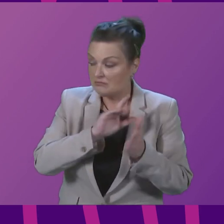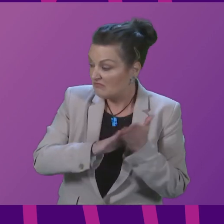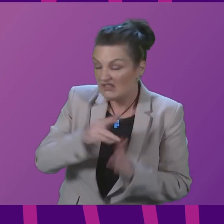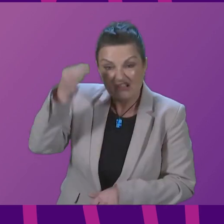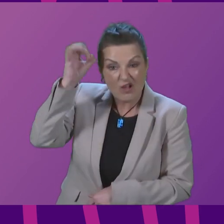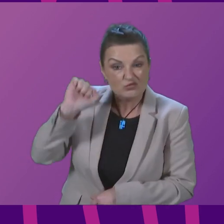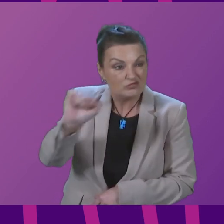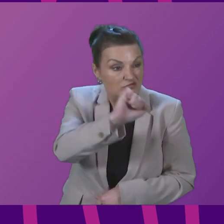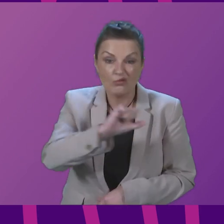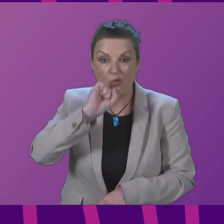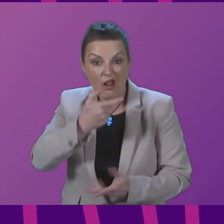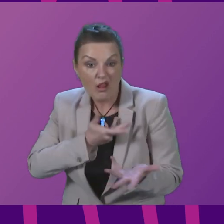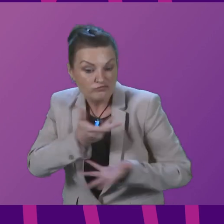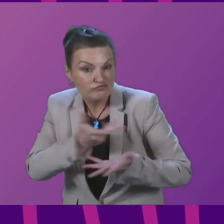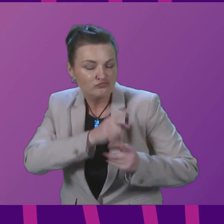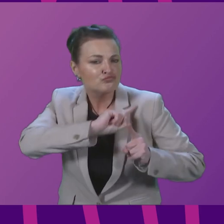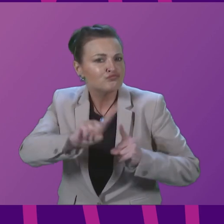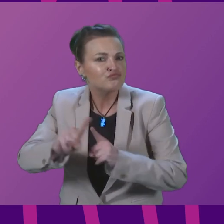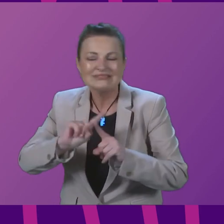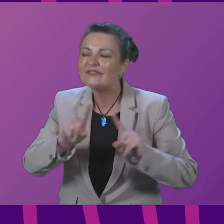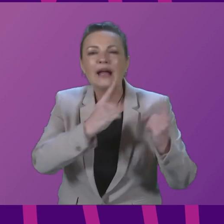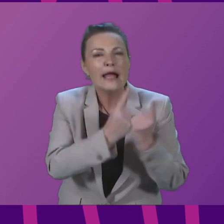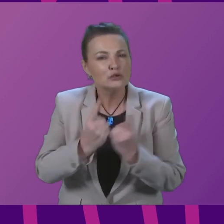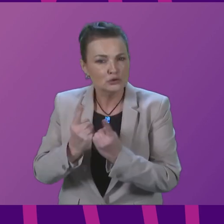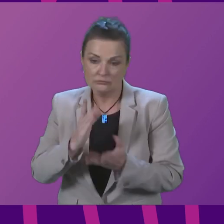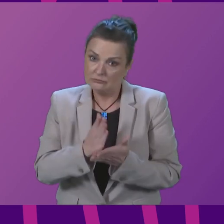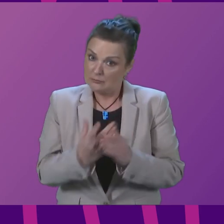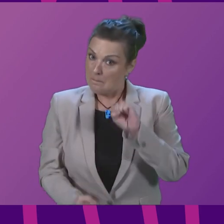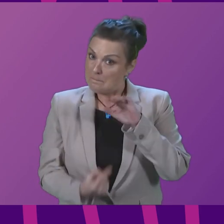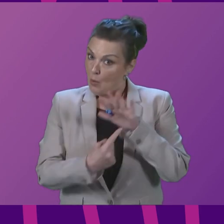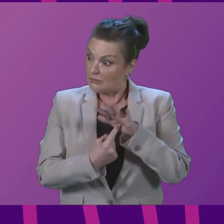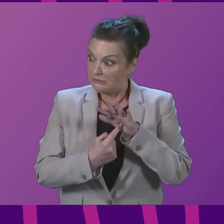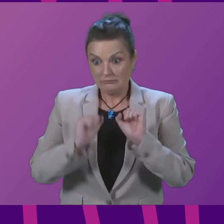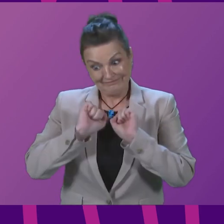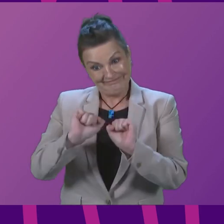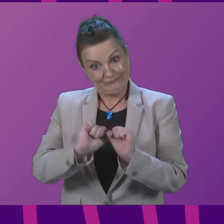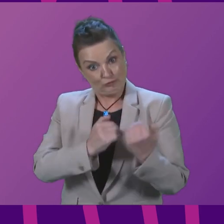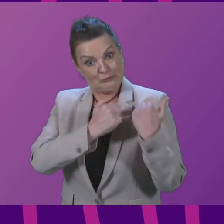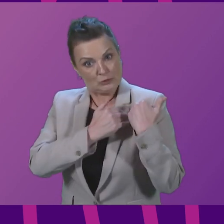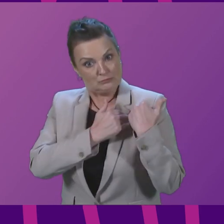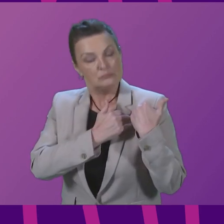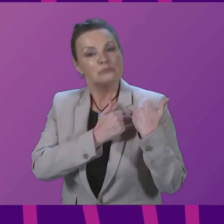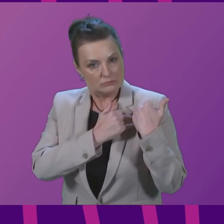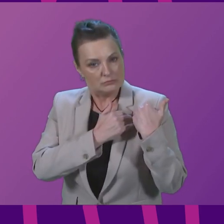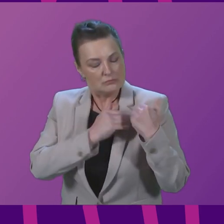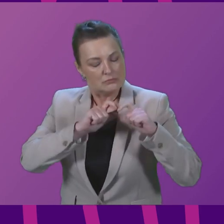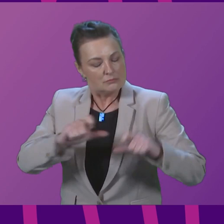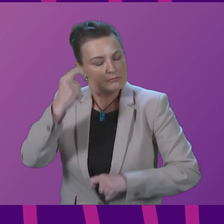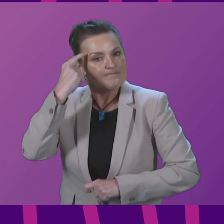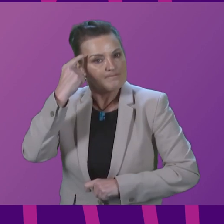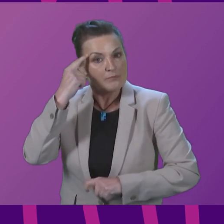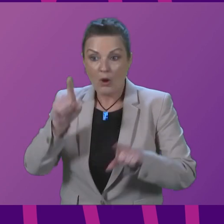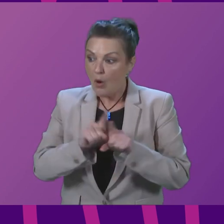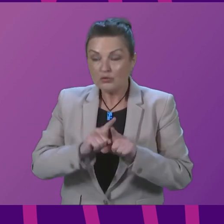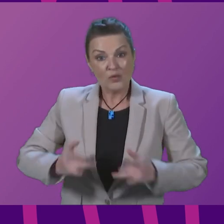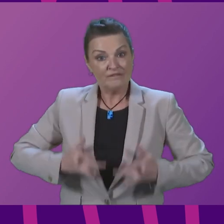will consult on a range of issues and it is important that those responsibilities are kept in our minds but also the